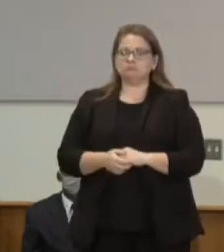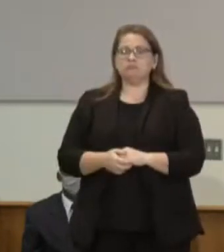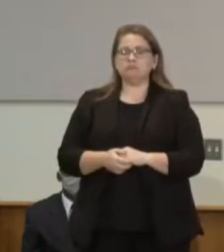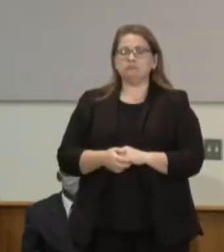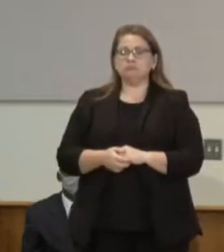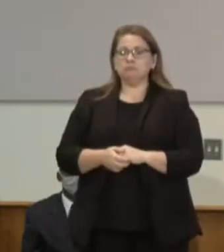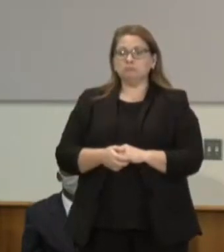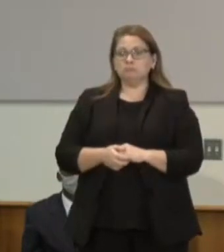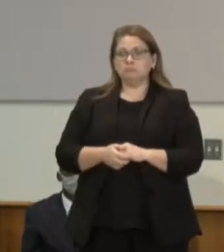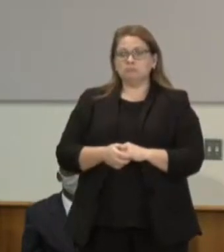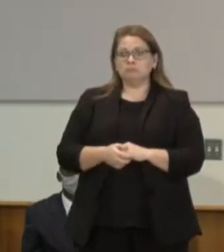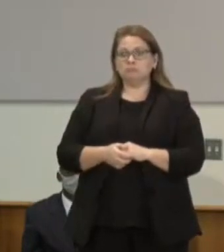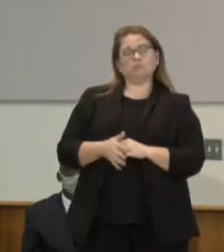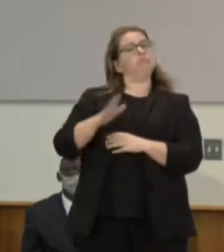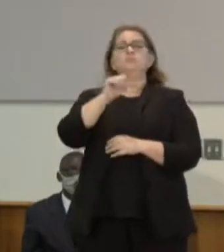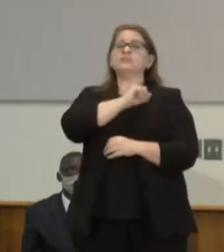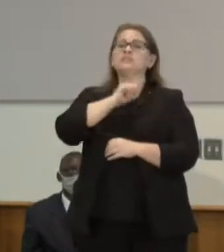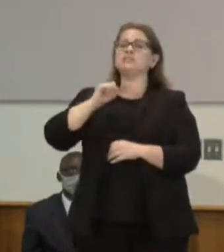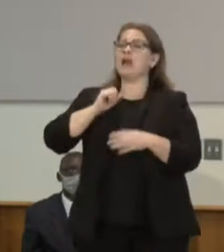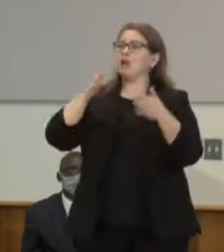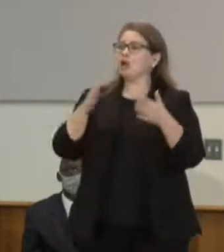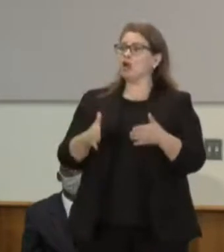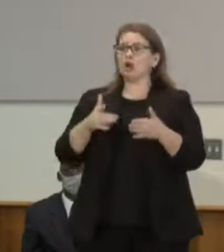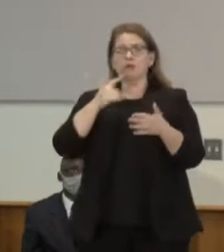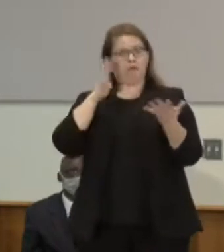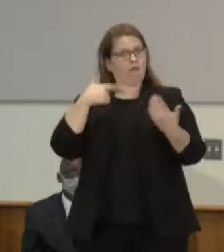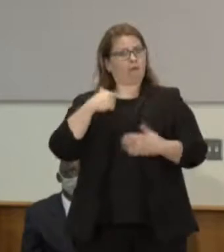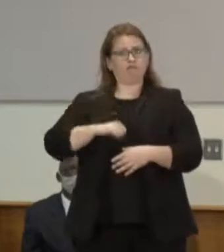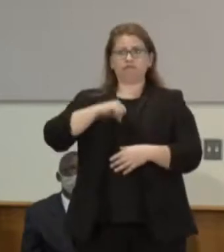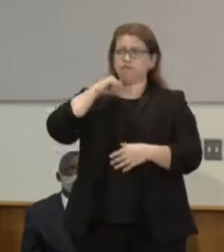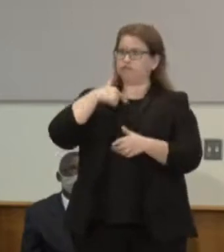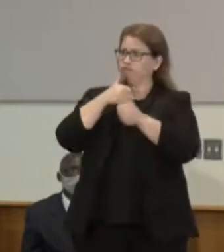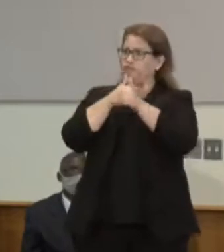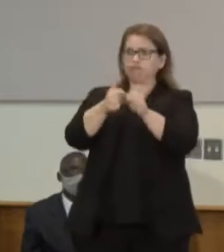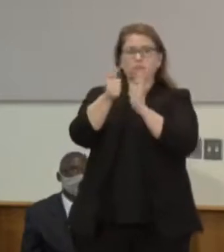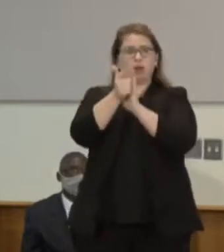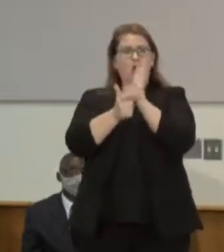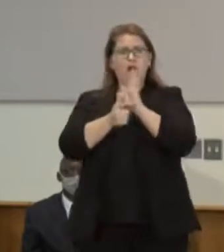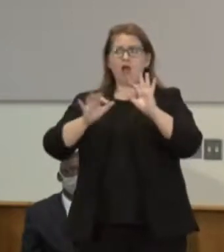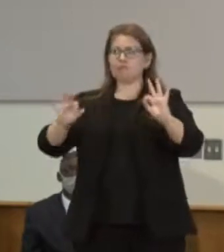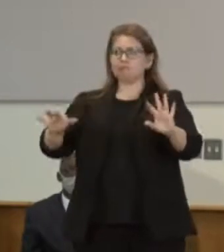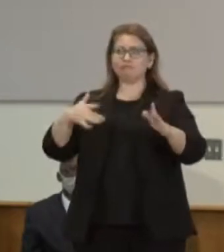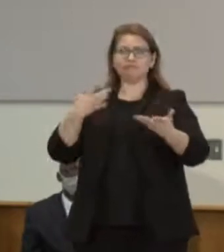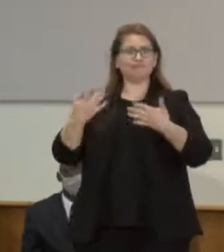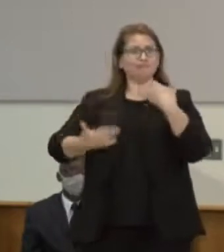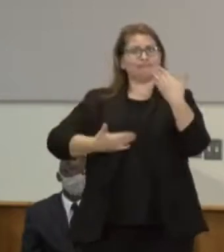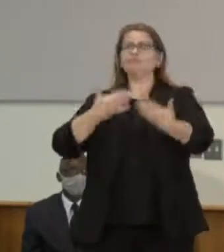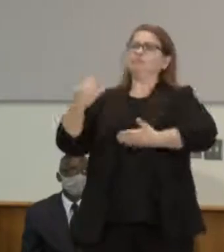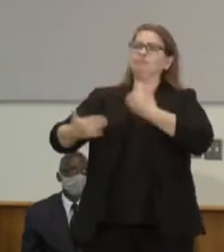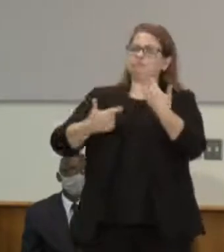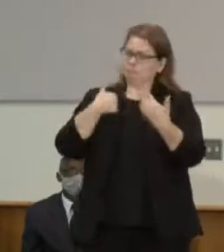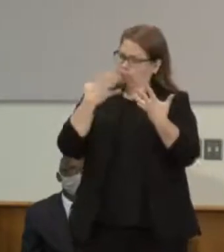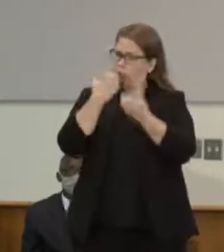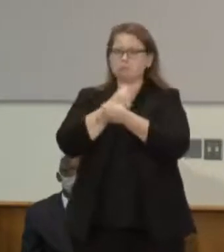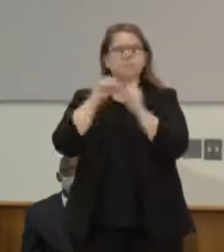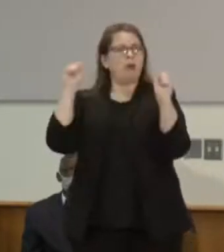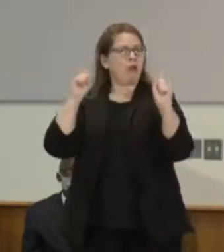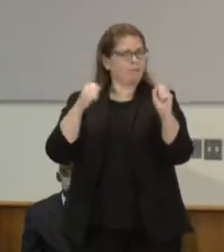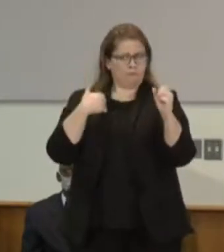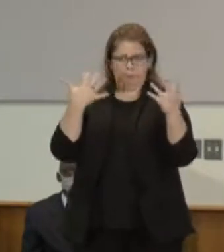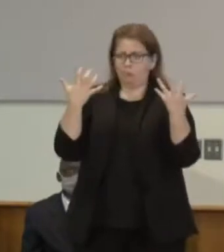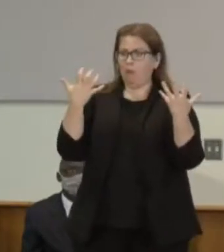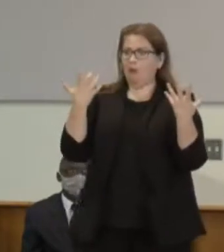law and order, who pride themselves on the sanctity of life, to stand with us